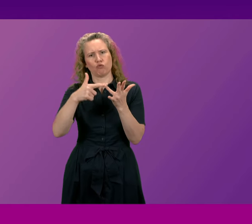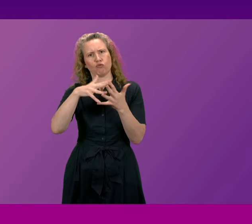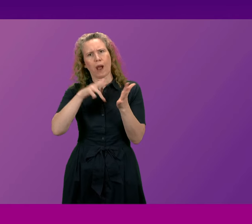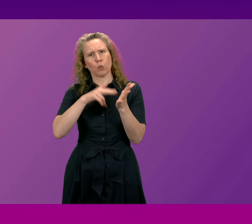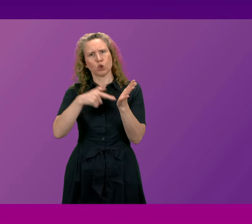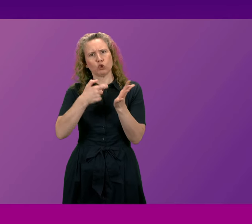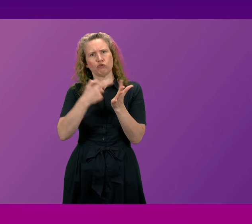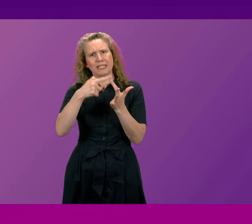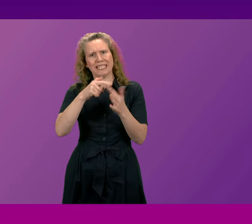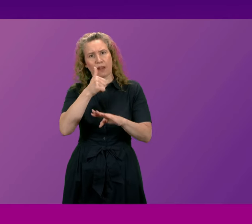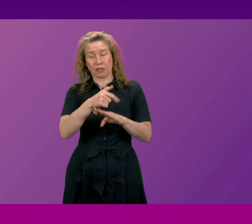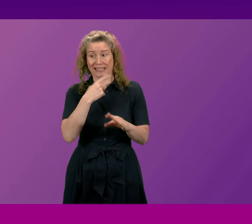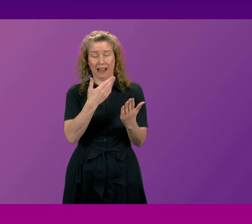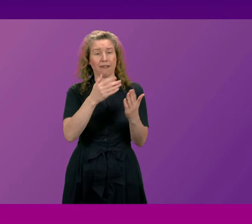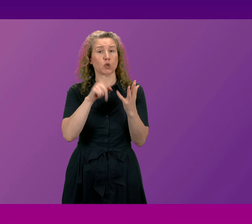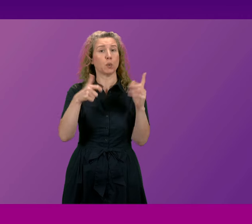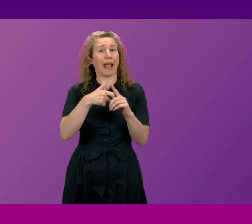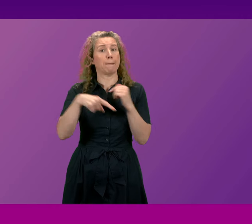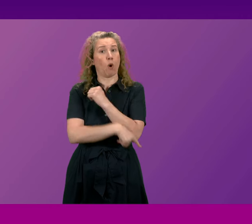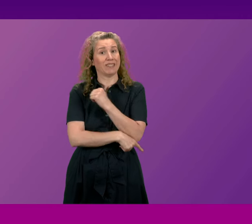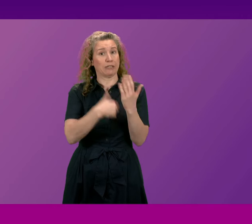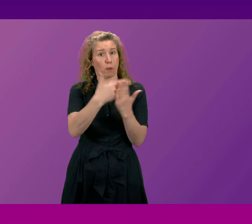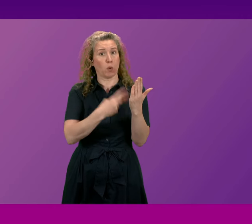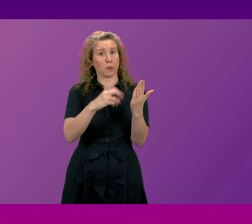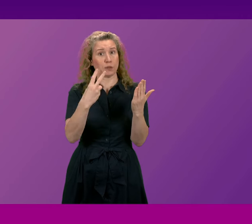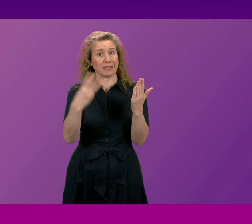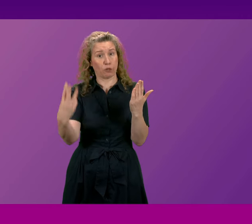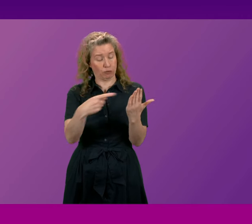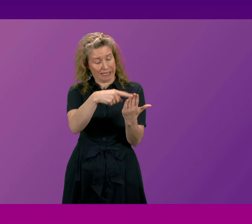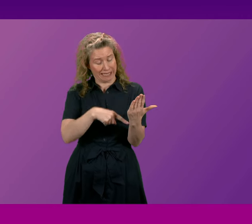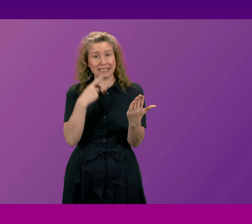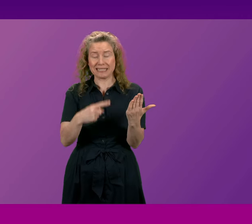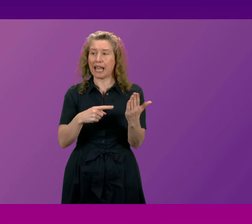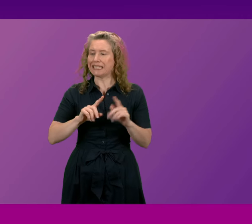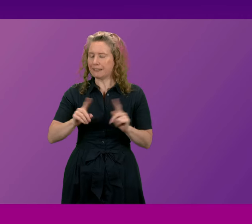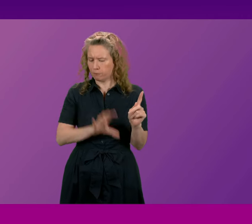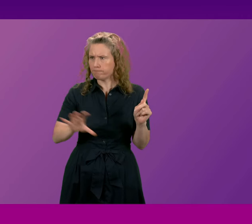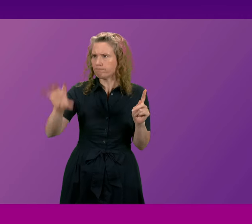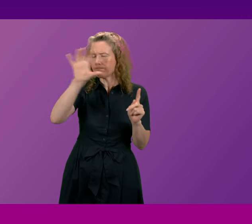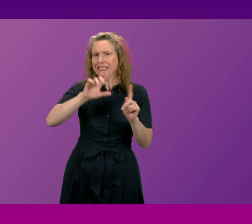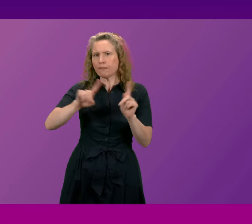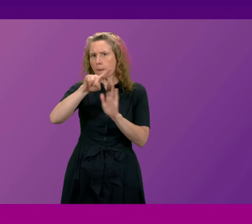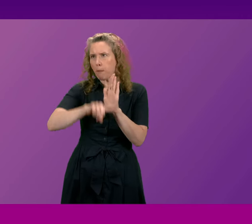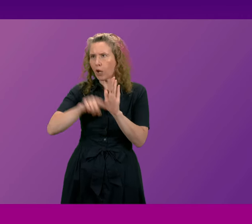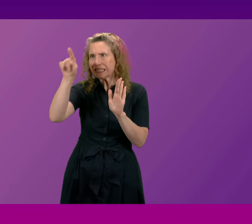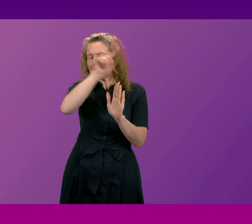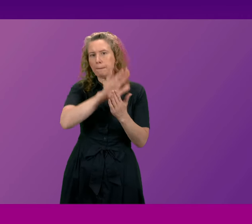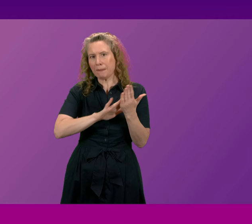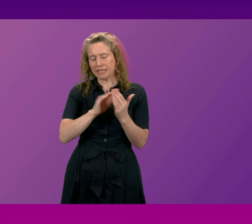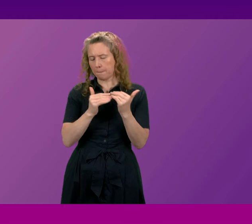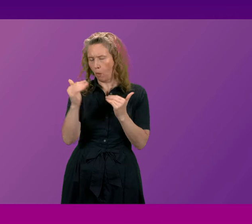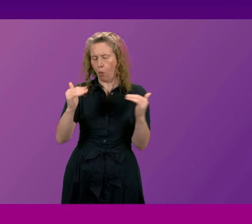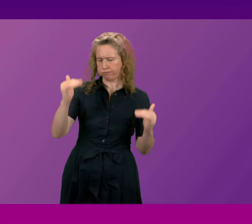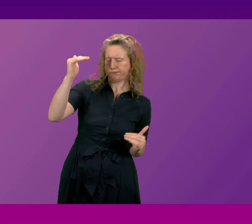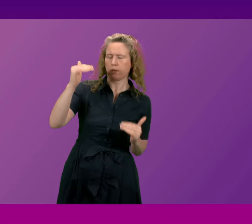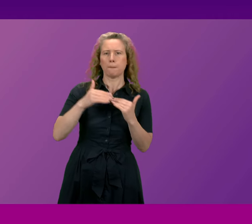UK poverty report in 2023, divergence in policy across nations will probably drive greater disparity